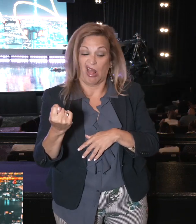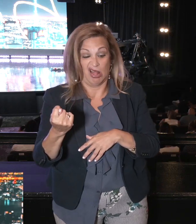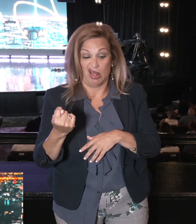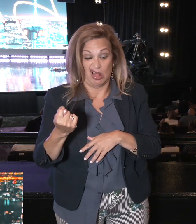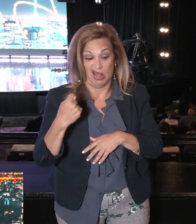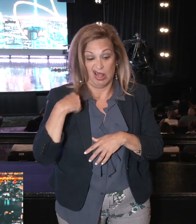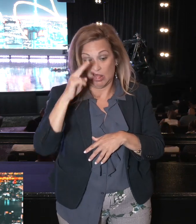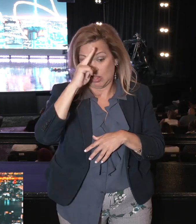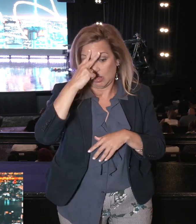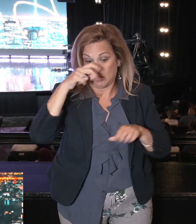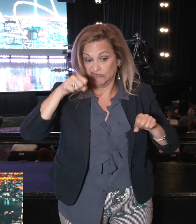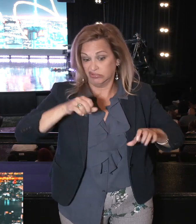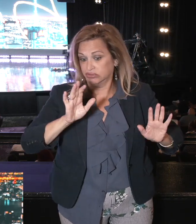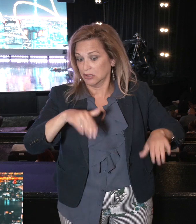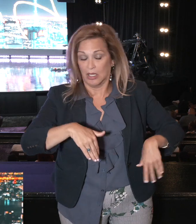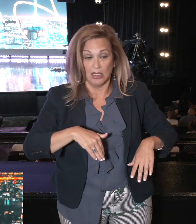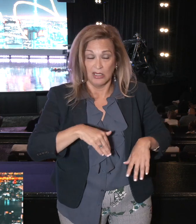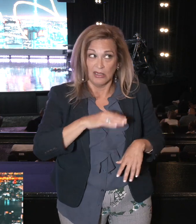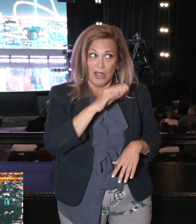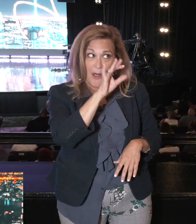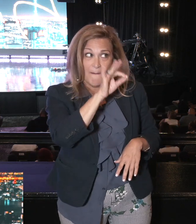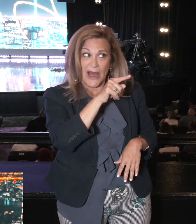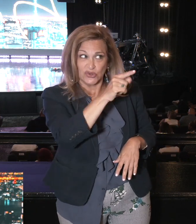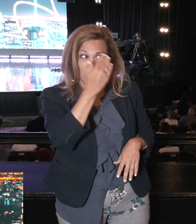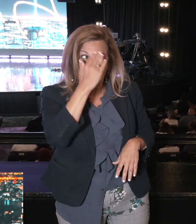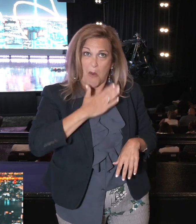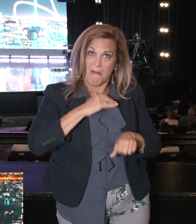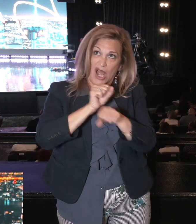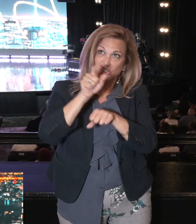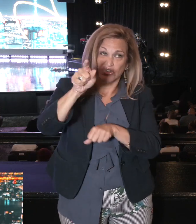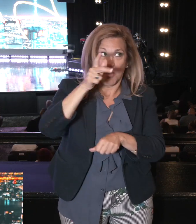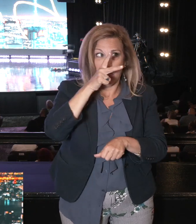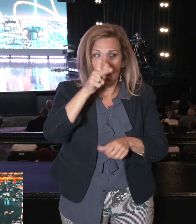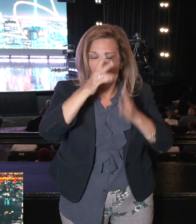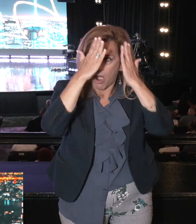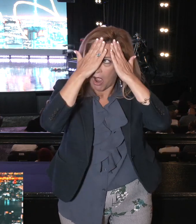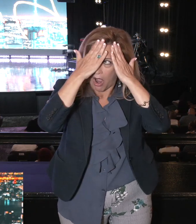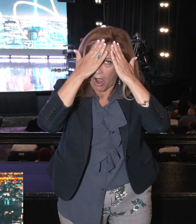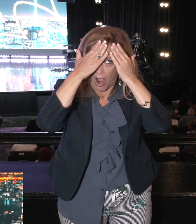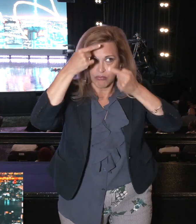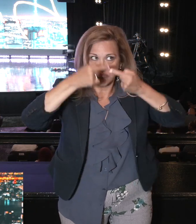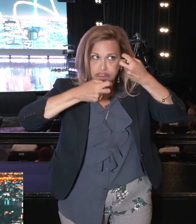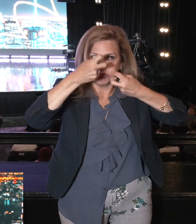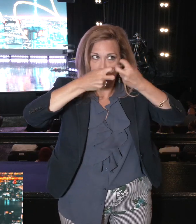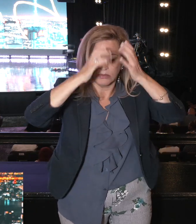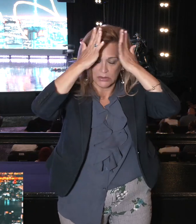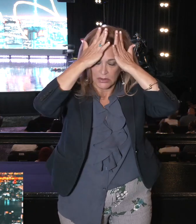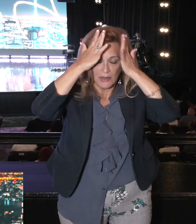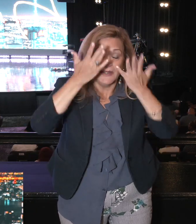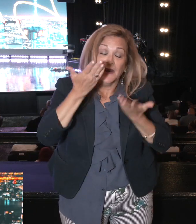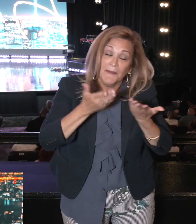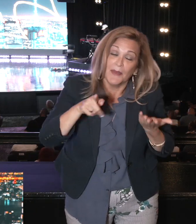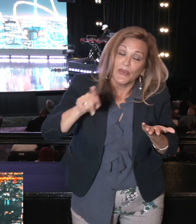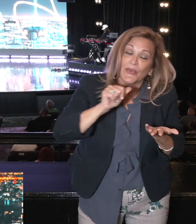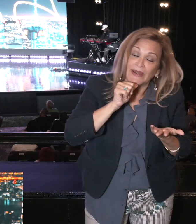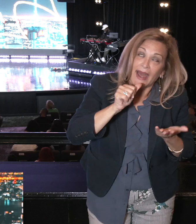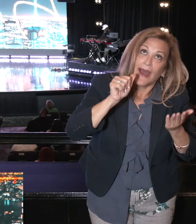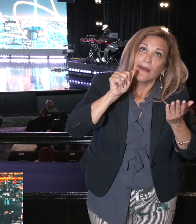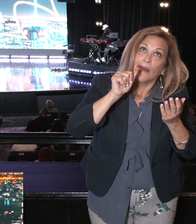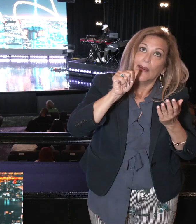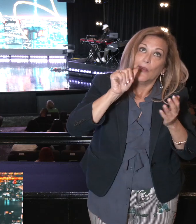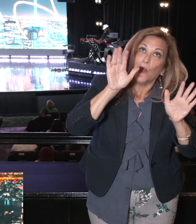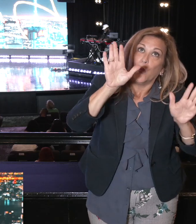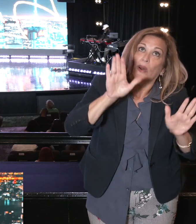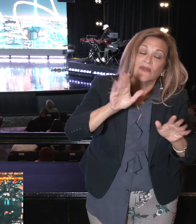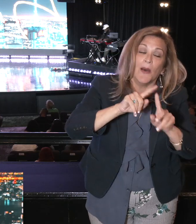Pastor Durstall. You don't know who I have to work with. You don't know the conditions I work in. Okay. They're probably not the best. But you can still love God